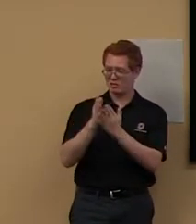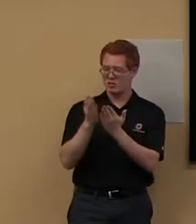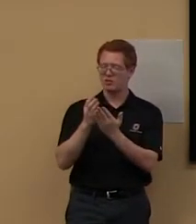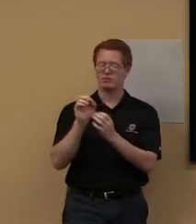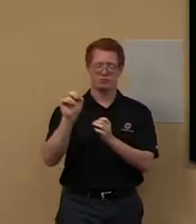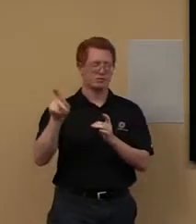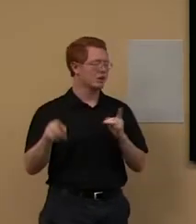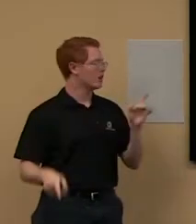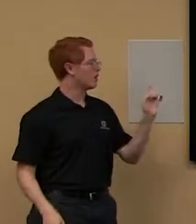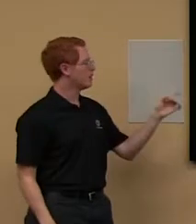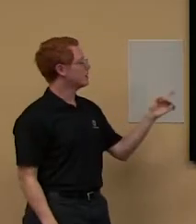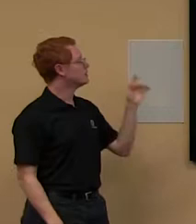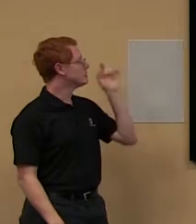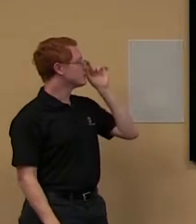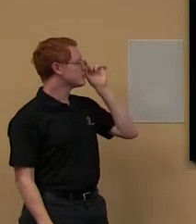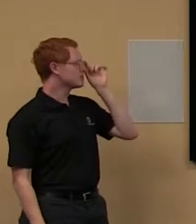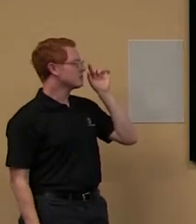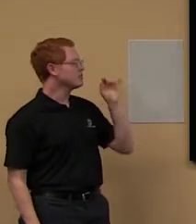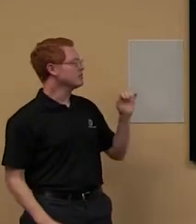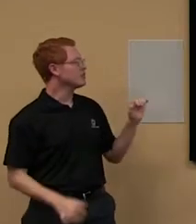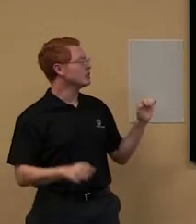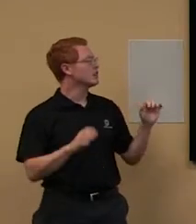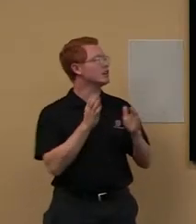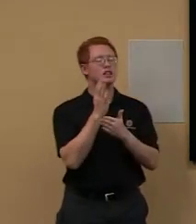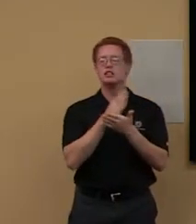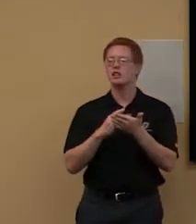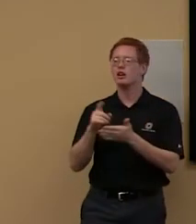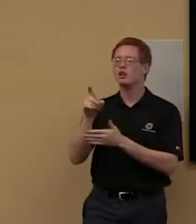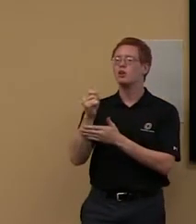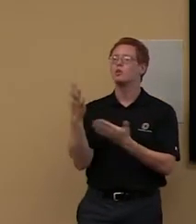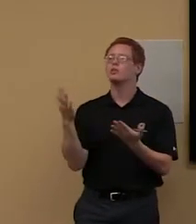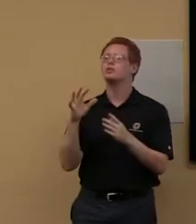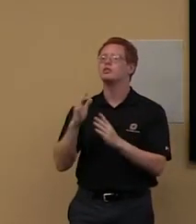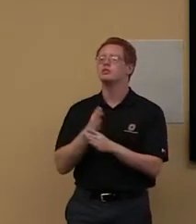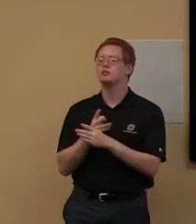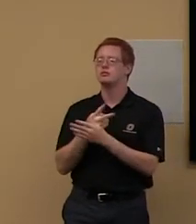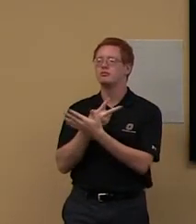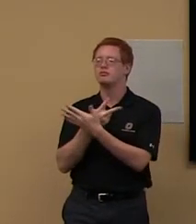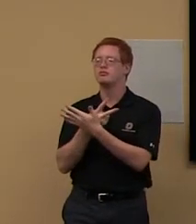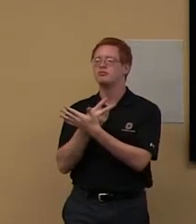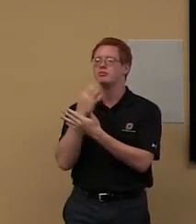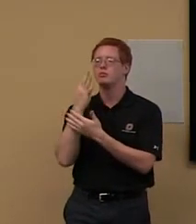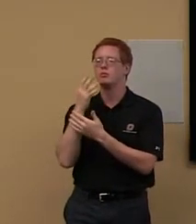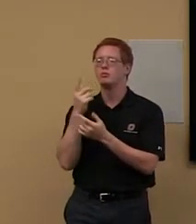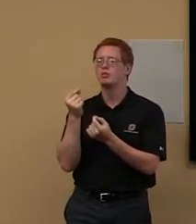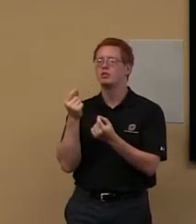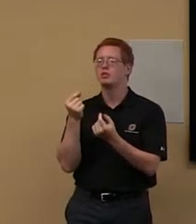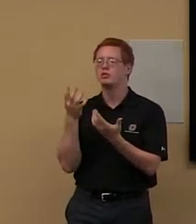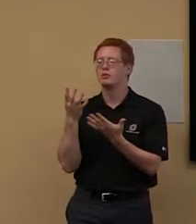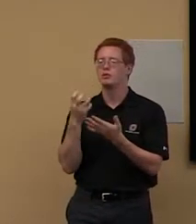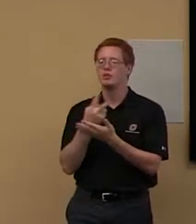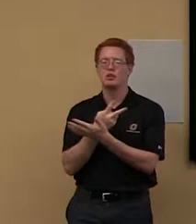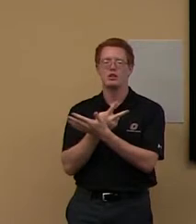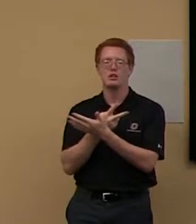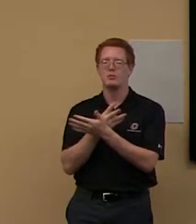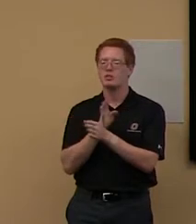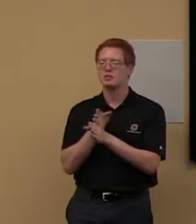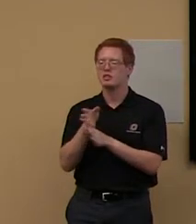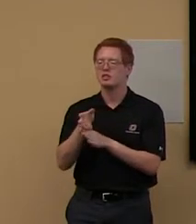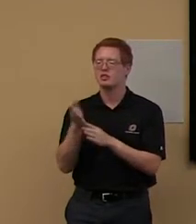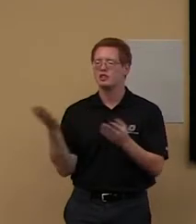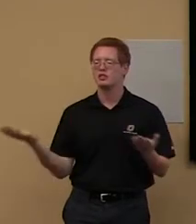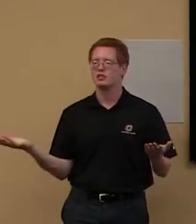Easy. Okay. Somebody has to tell me their specialization though. What, what should I do, uh, a search for?